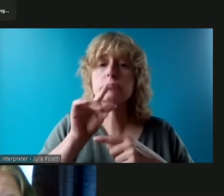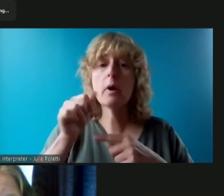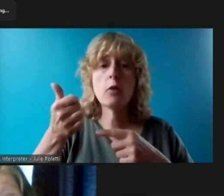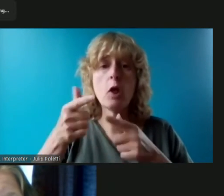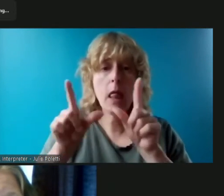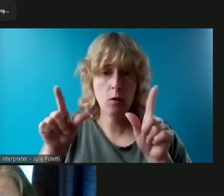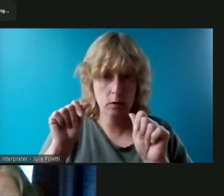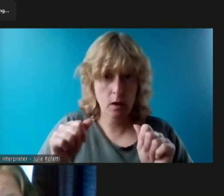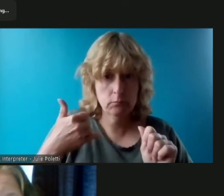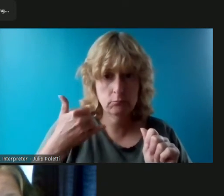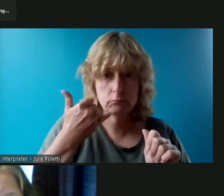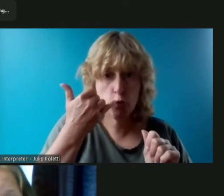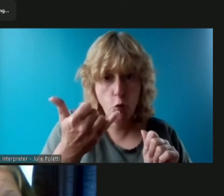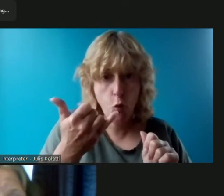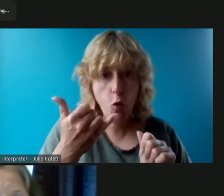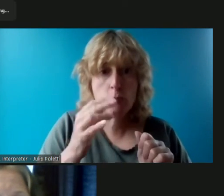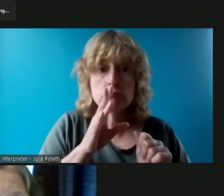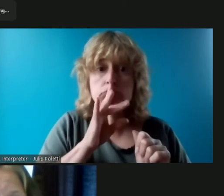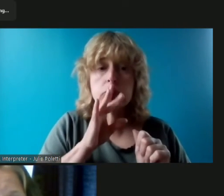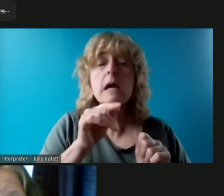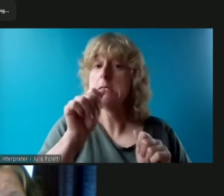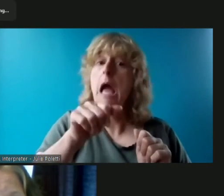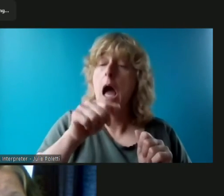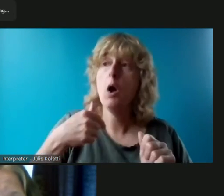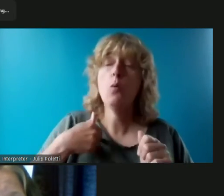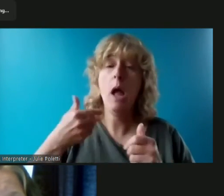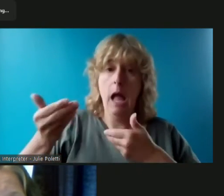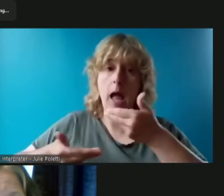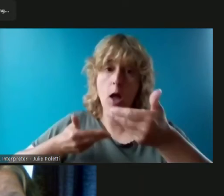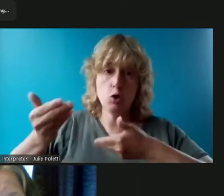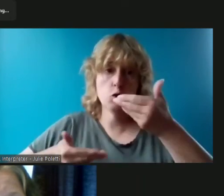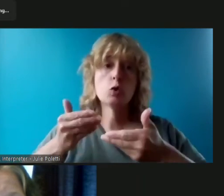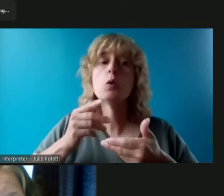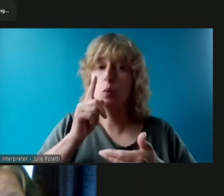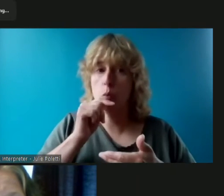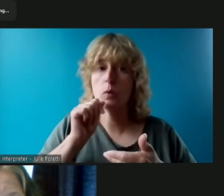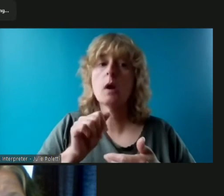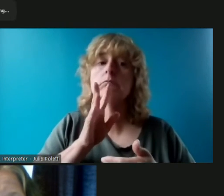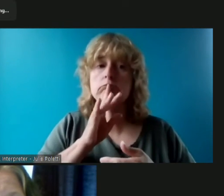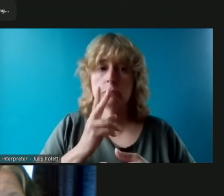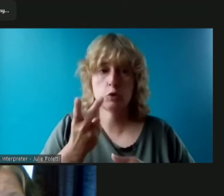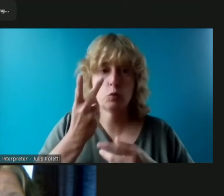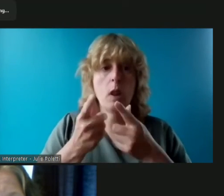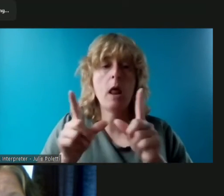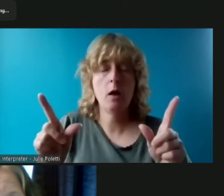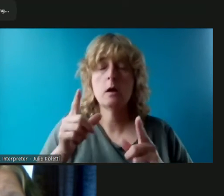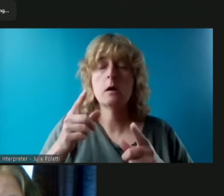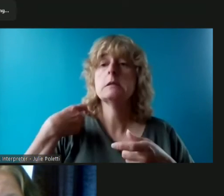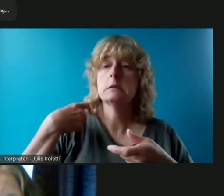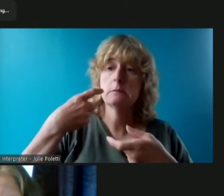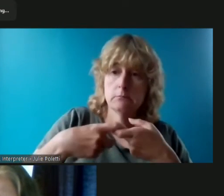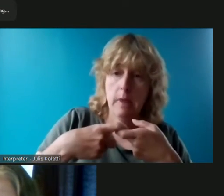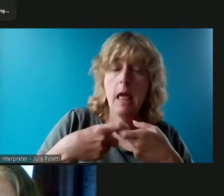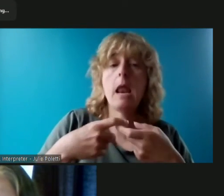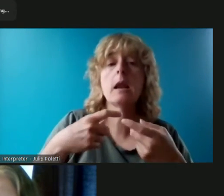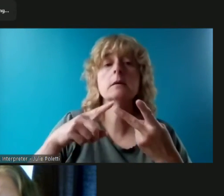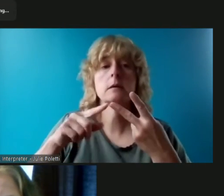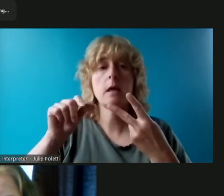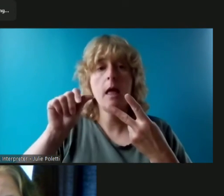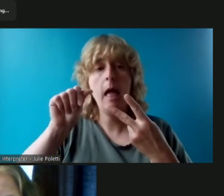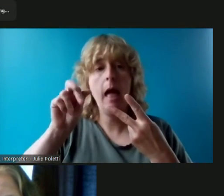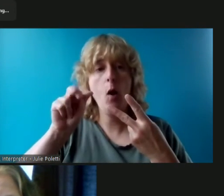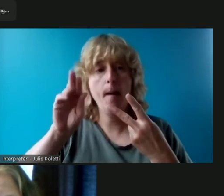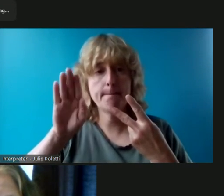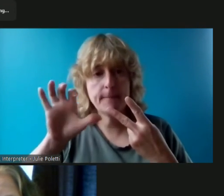do we actually have been hiring bilingual staff too spanish and arabic speaking and then there's an option